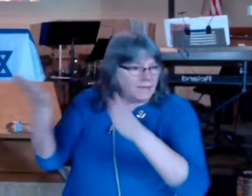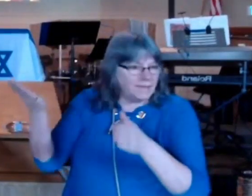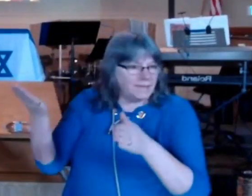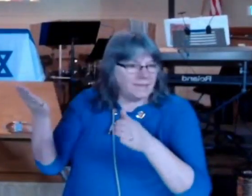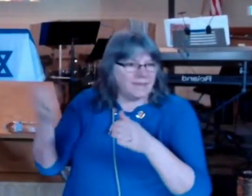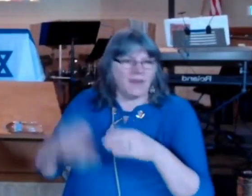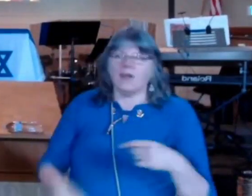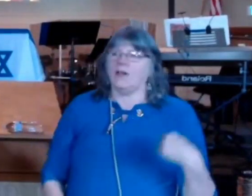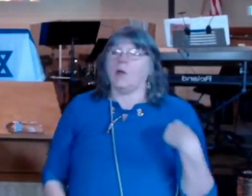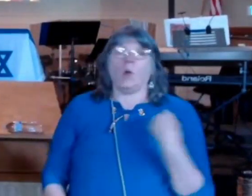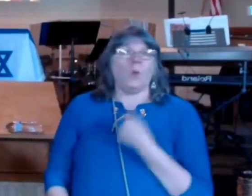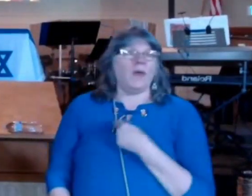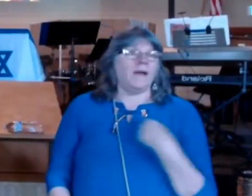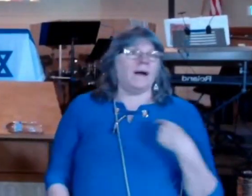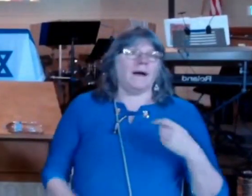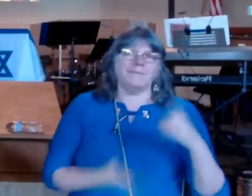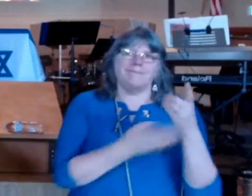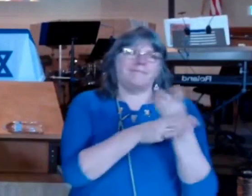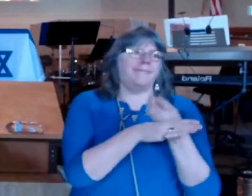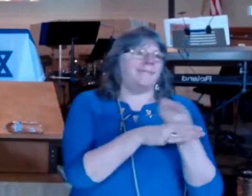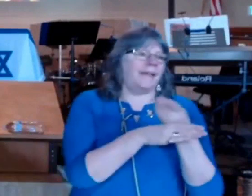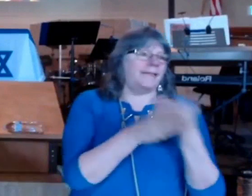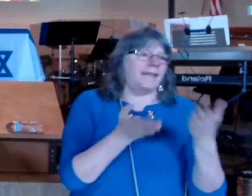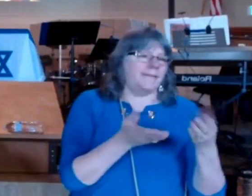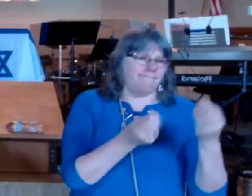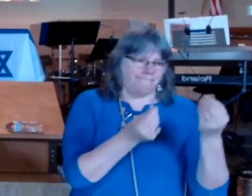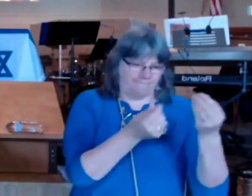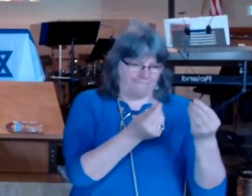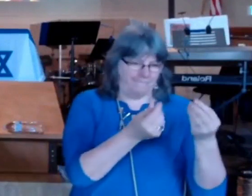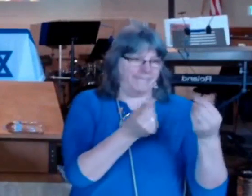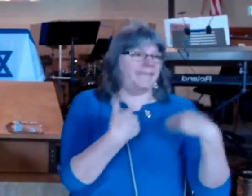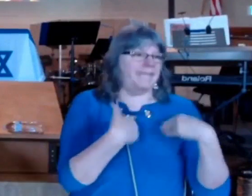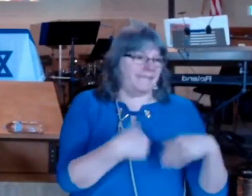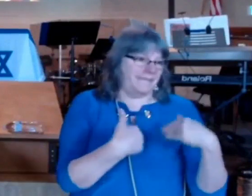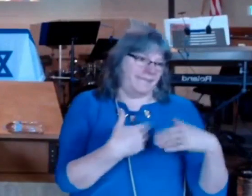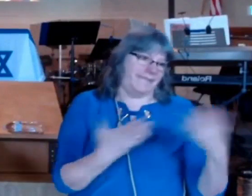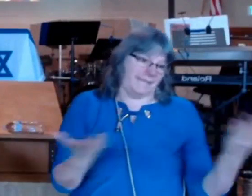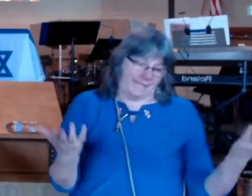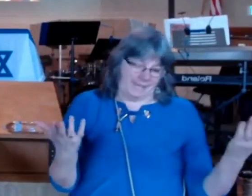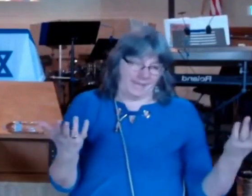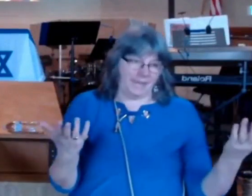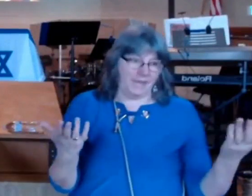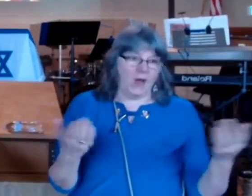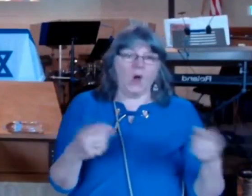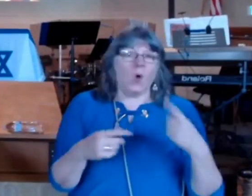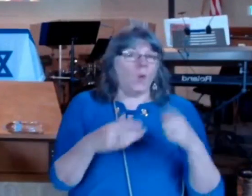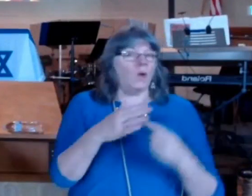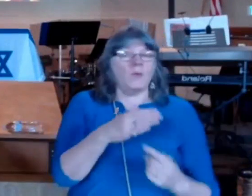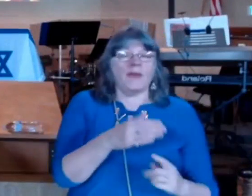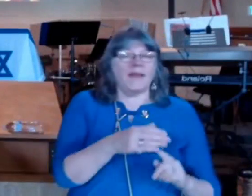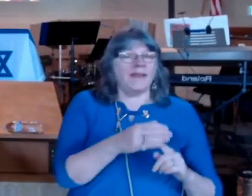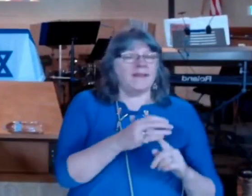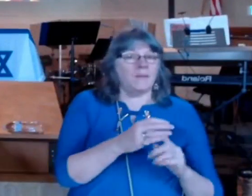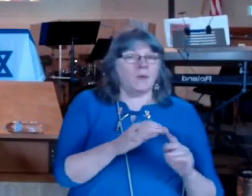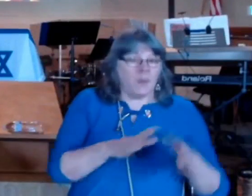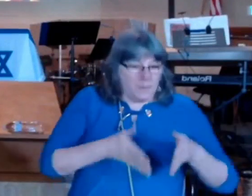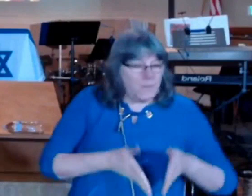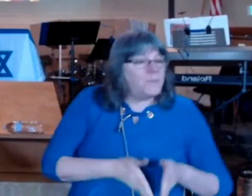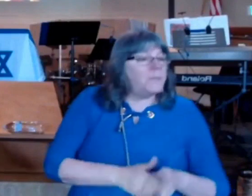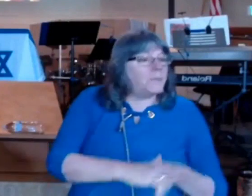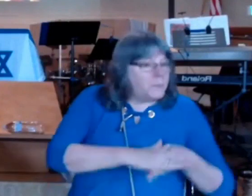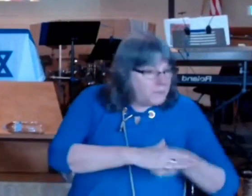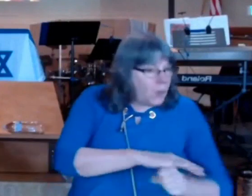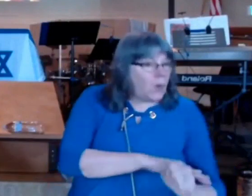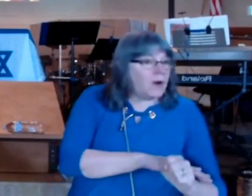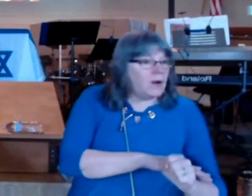from the time of our birth death takes a hold of us which